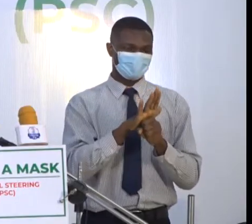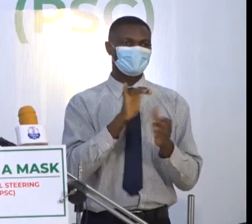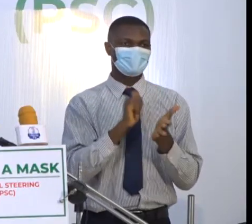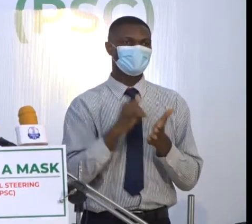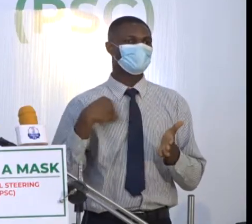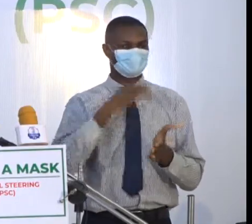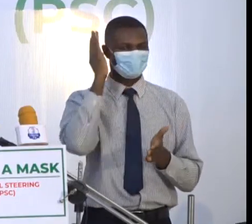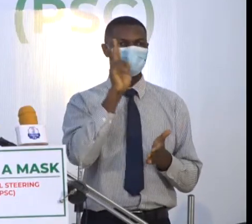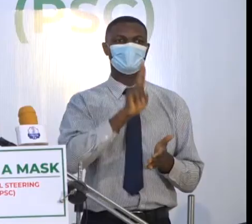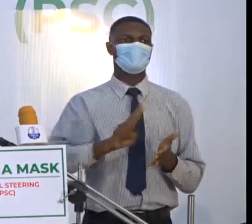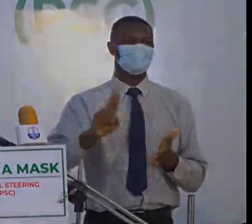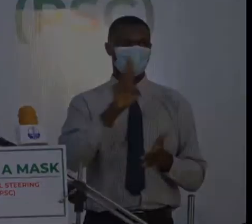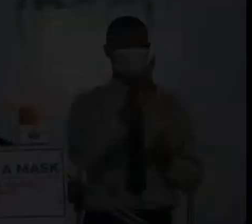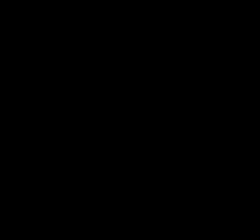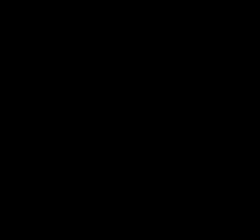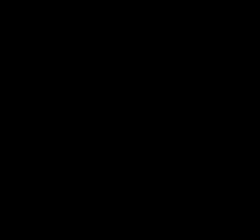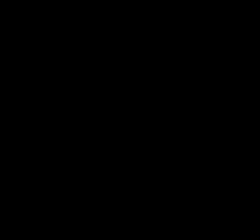judiciously. Thank you.